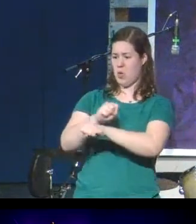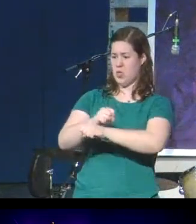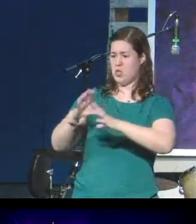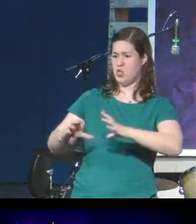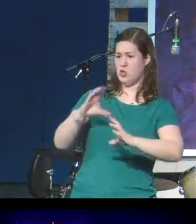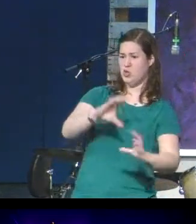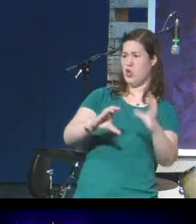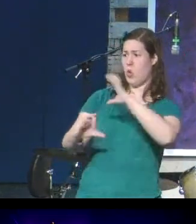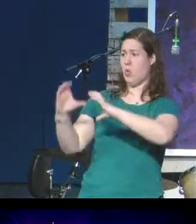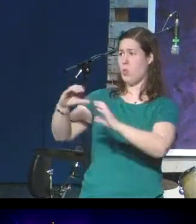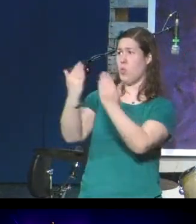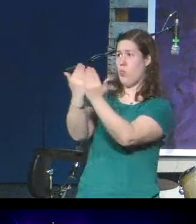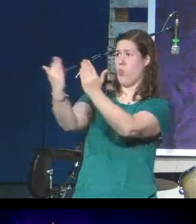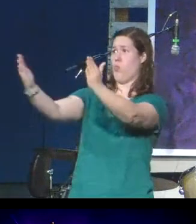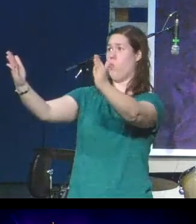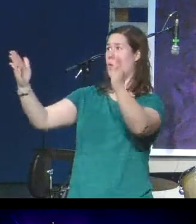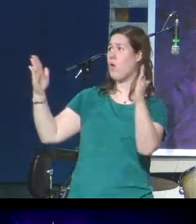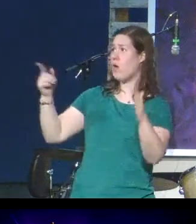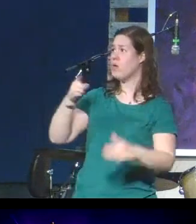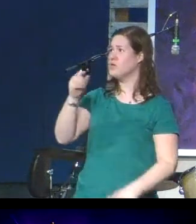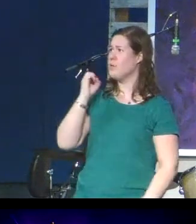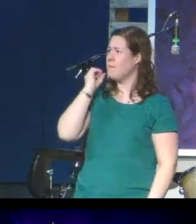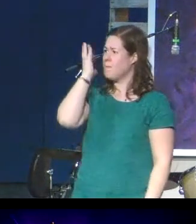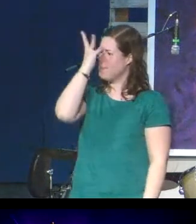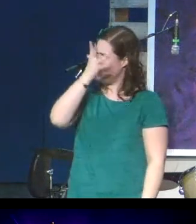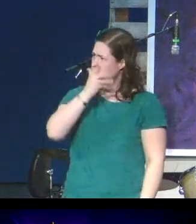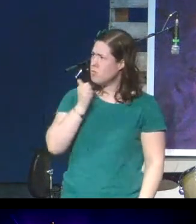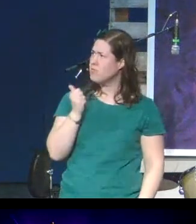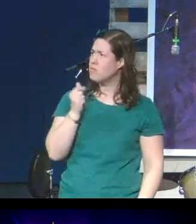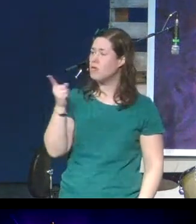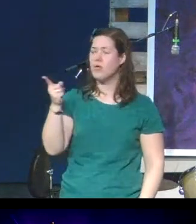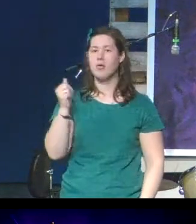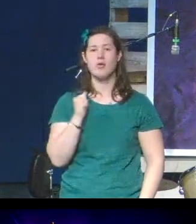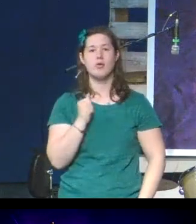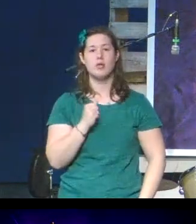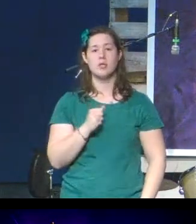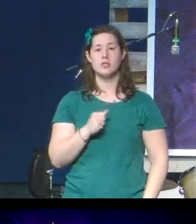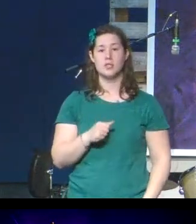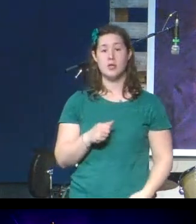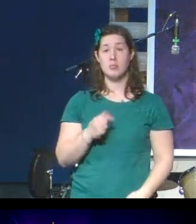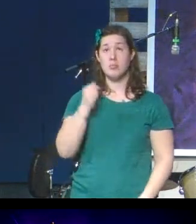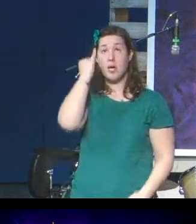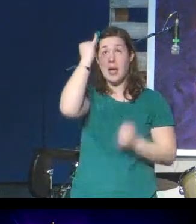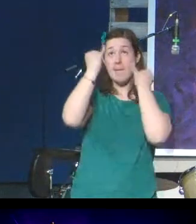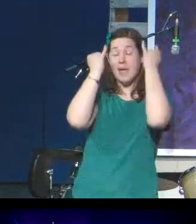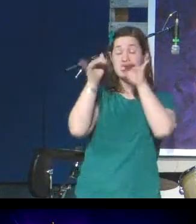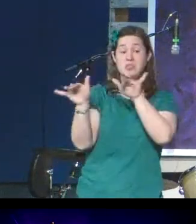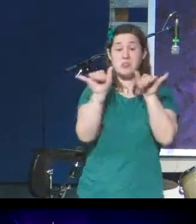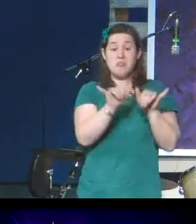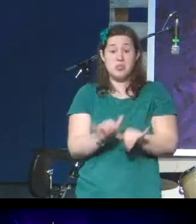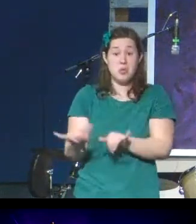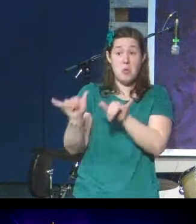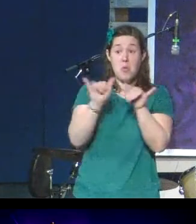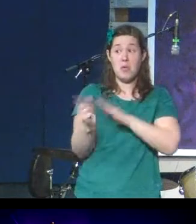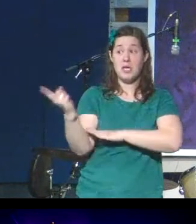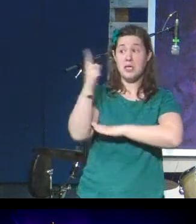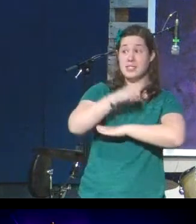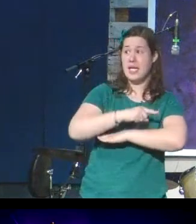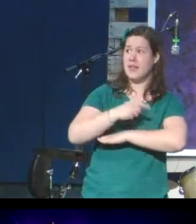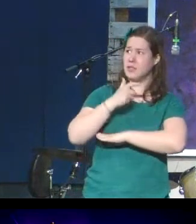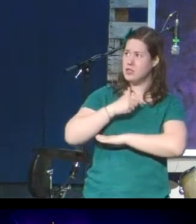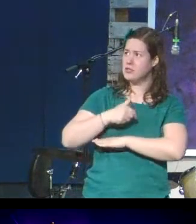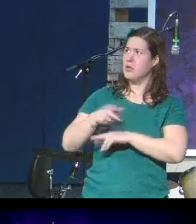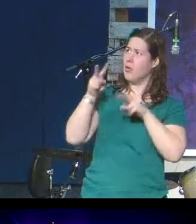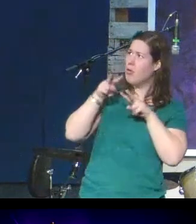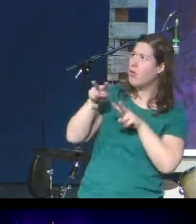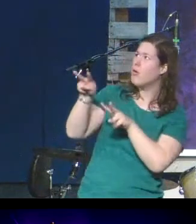just an ordinary, maybe a nice day, maybe pleasant. They've just come out of worship, and they're admiring the beauty of the structure. And Jesus says, you